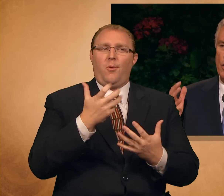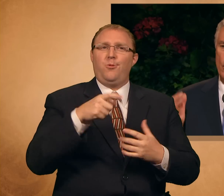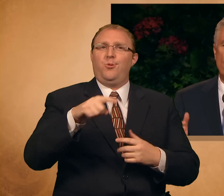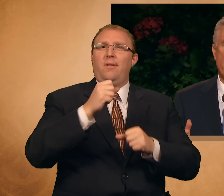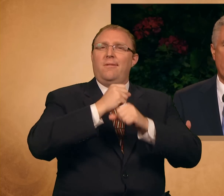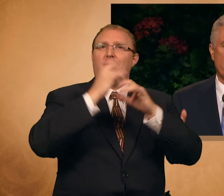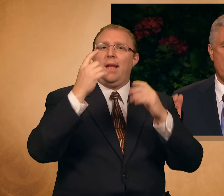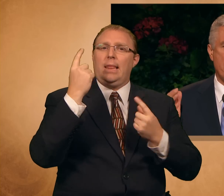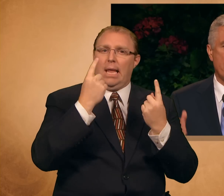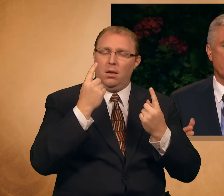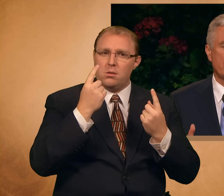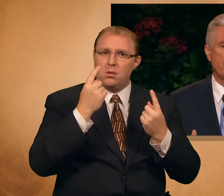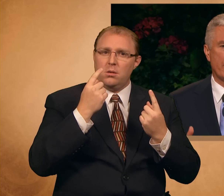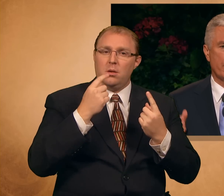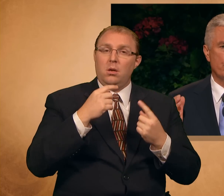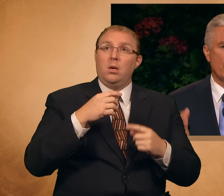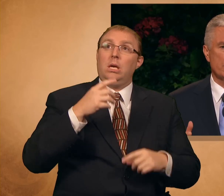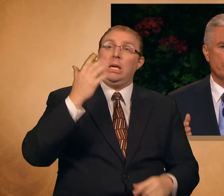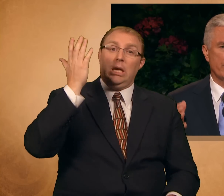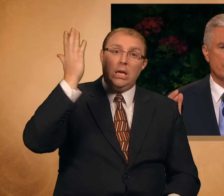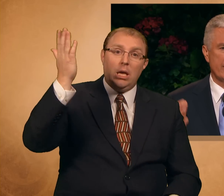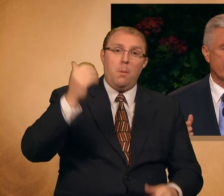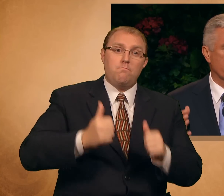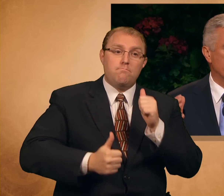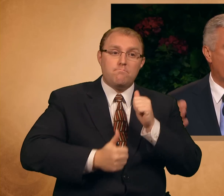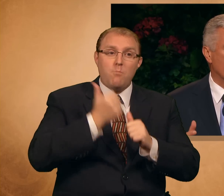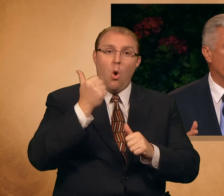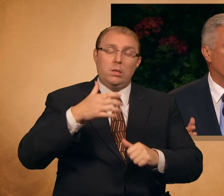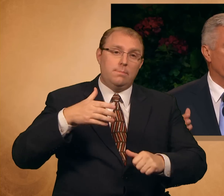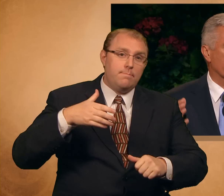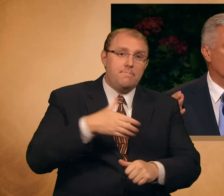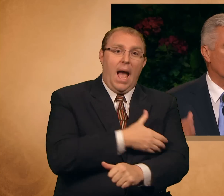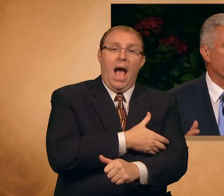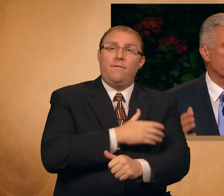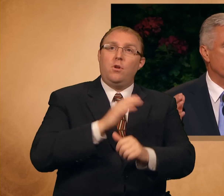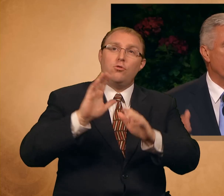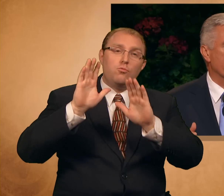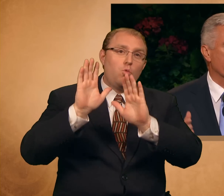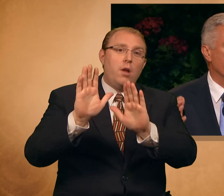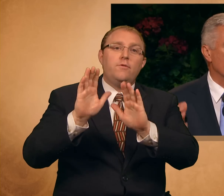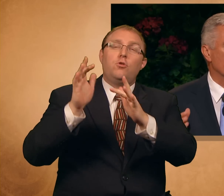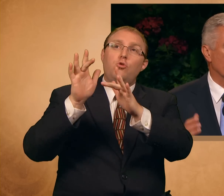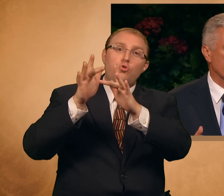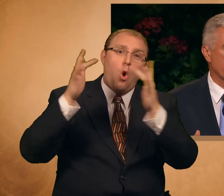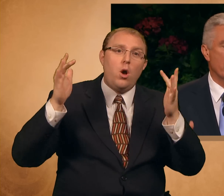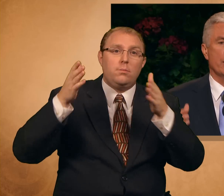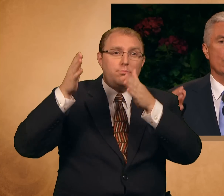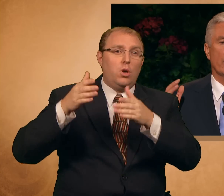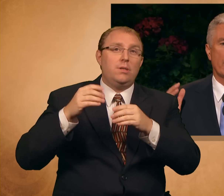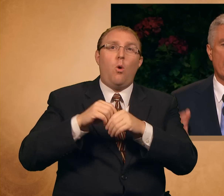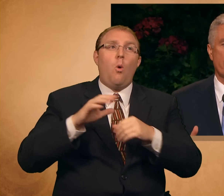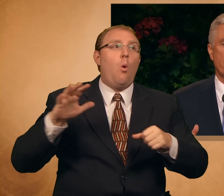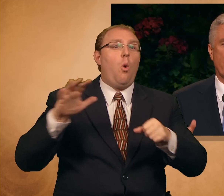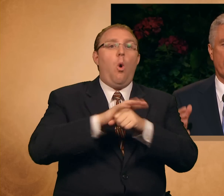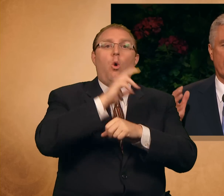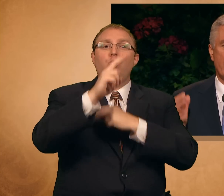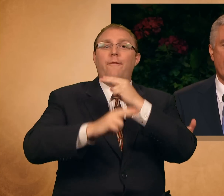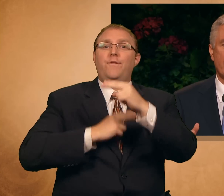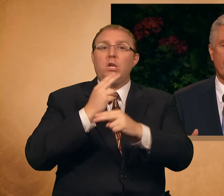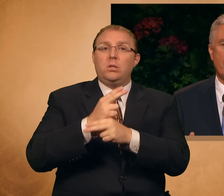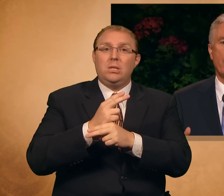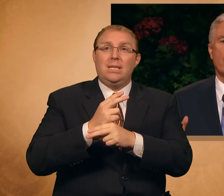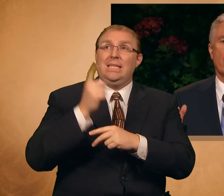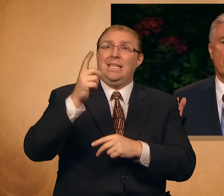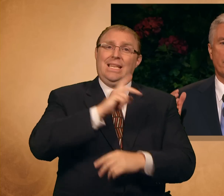You are known and remembered by the most majestic, powerful, and glorious being in the universe. You are loved by the